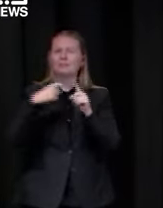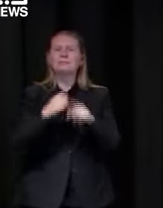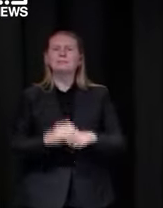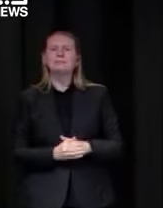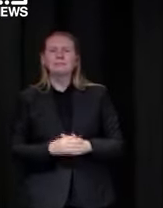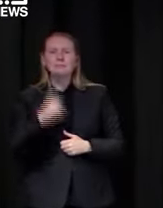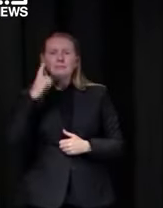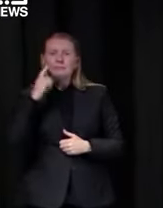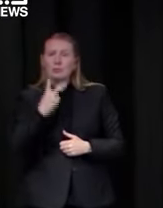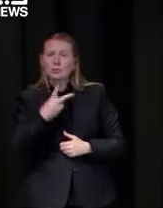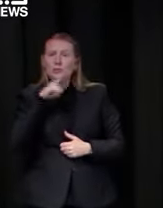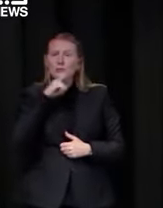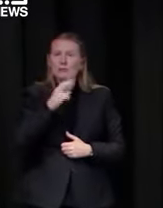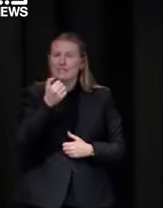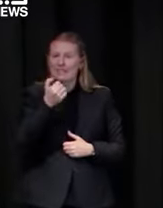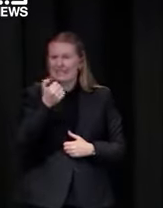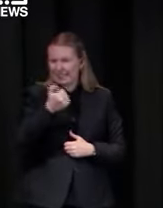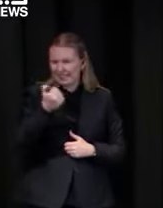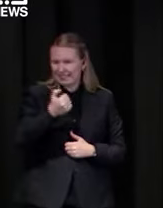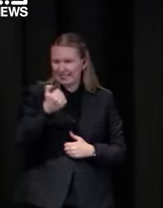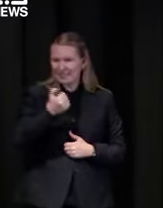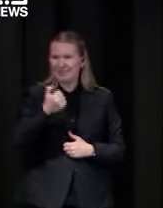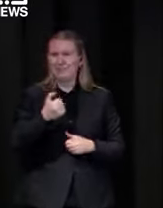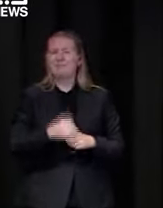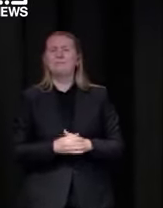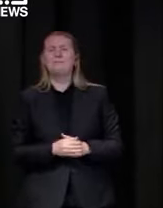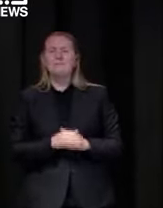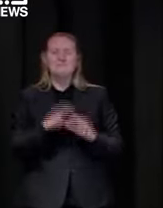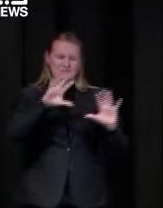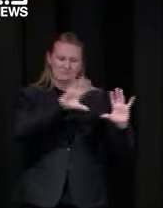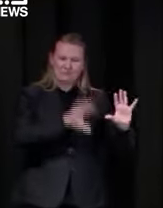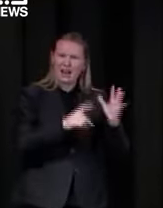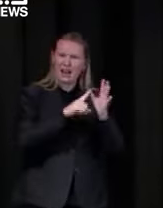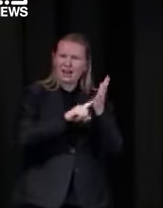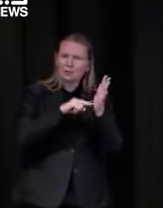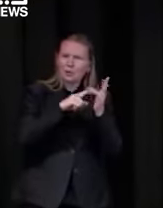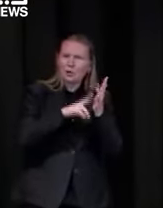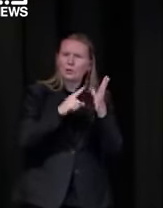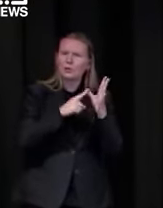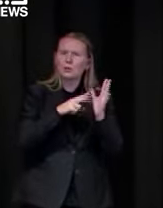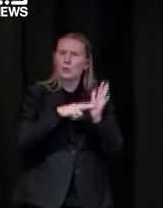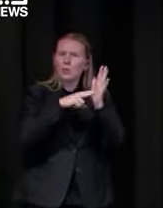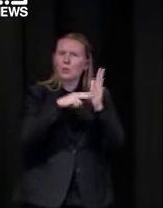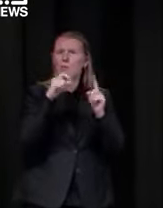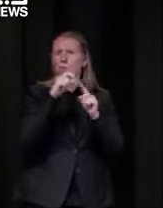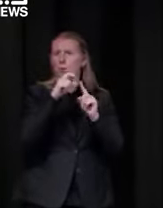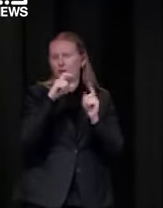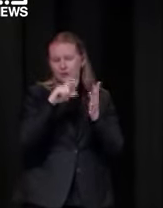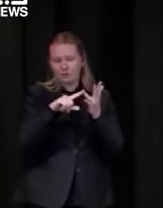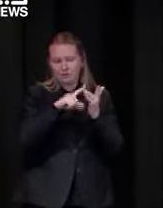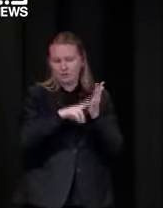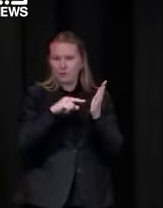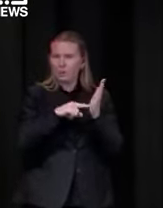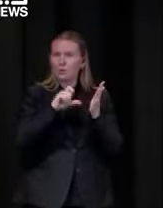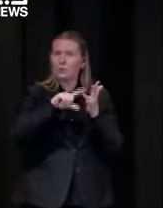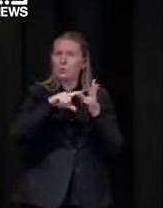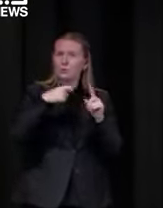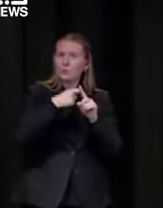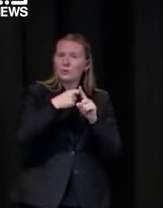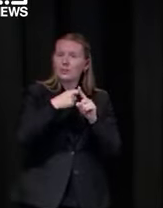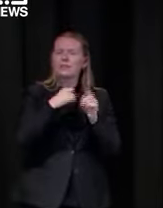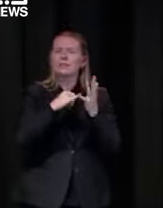just over a quarter of today's total in altona north point cook and since albans